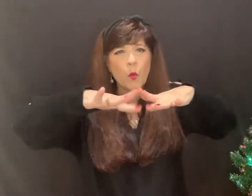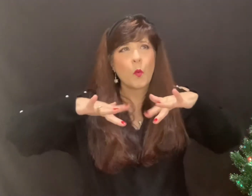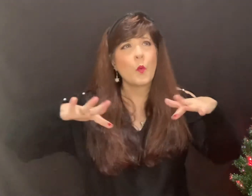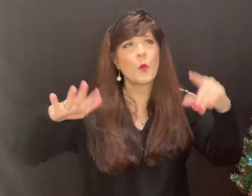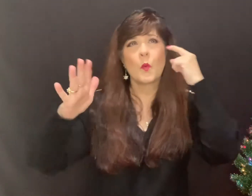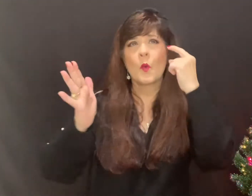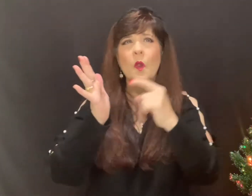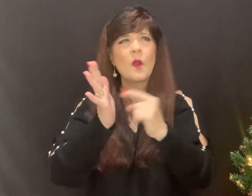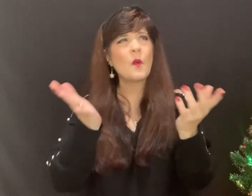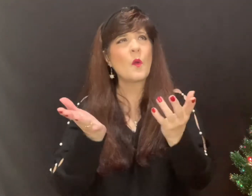star.